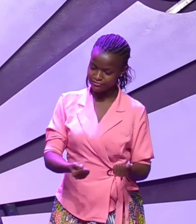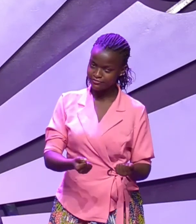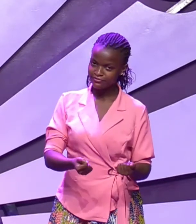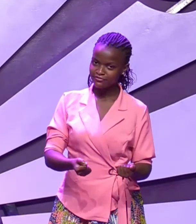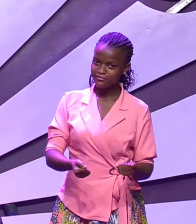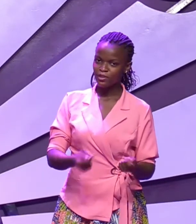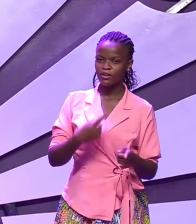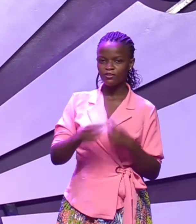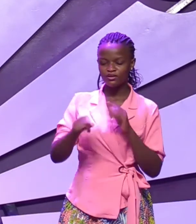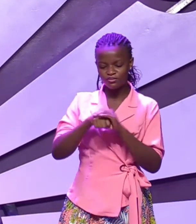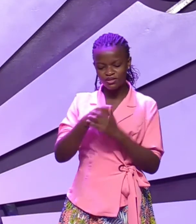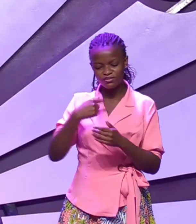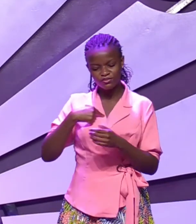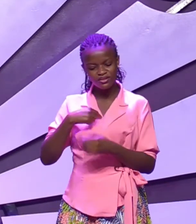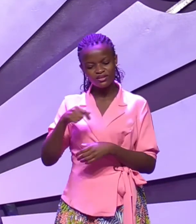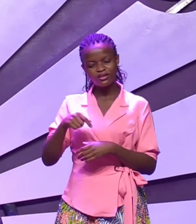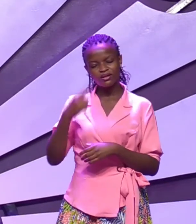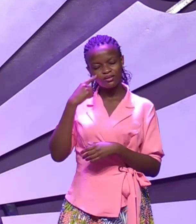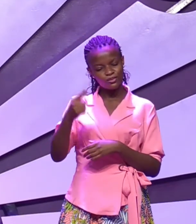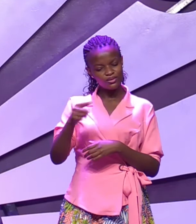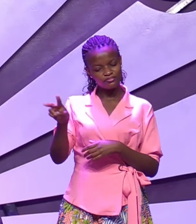but you have made me look less than what I am.